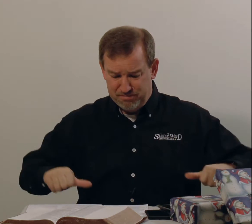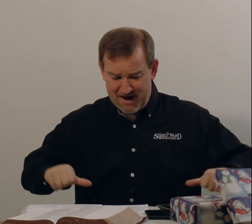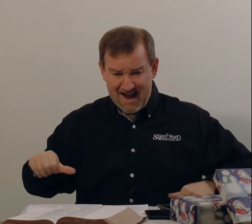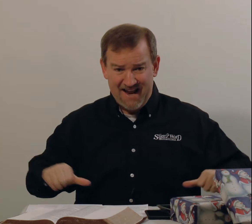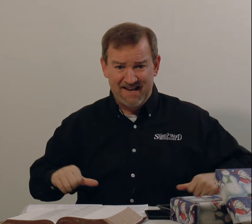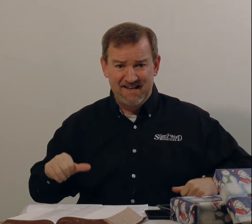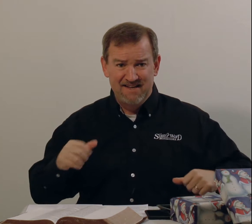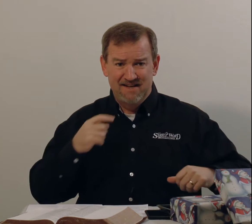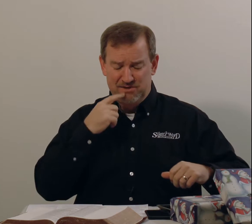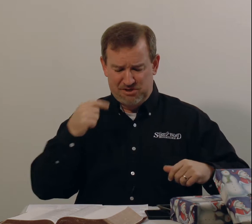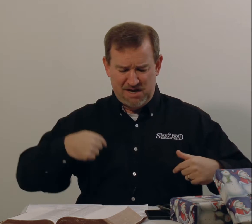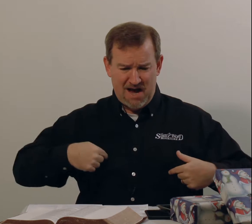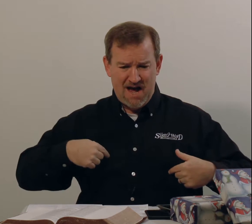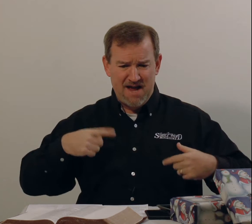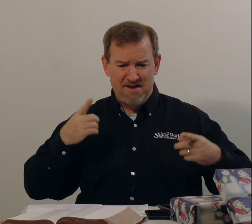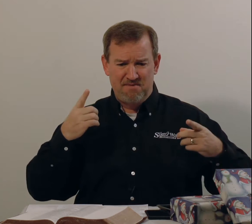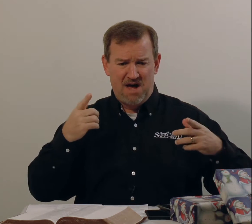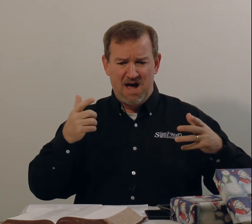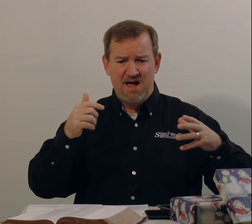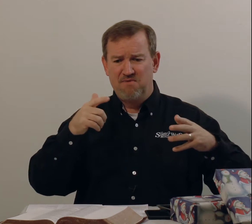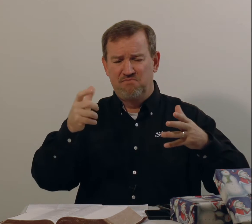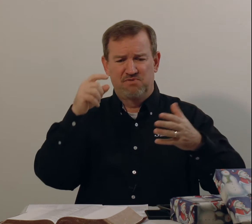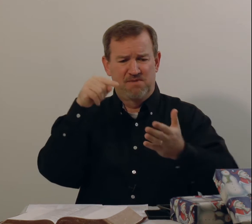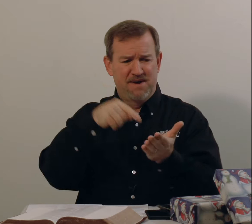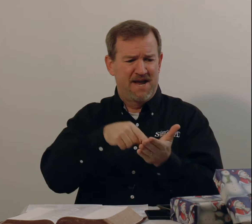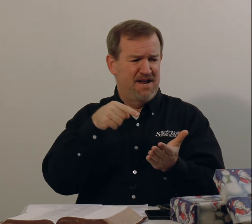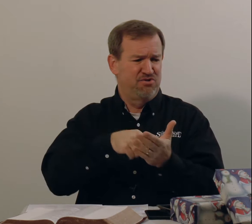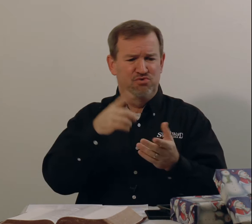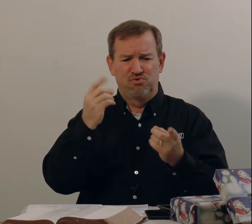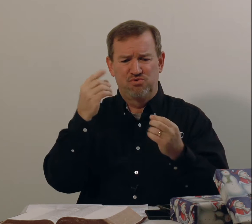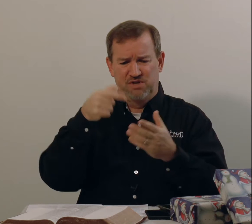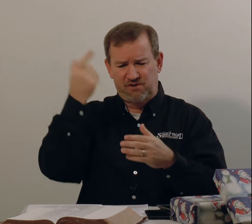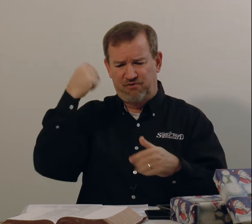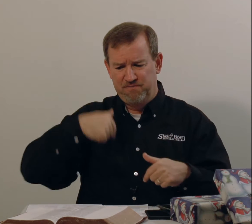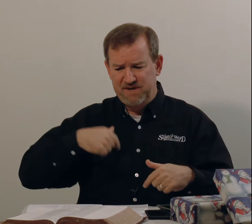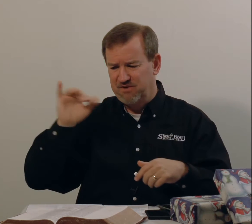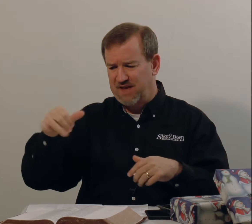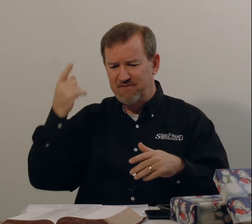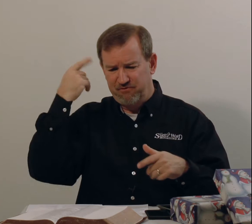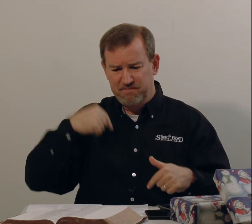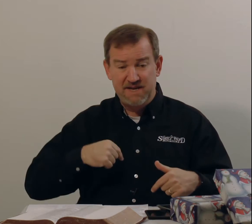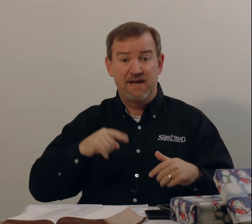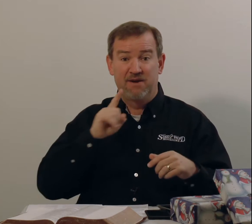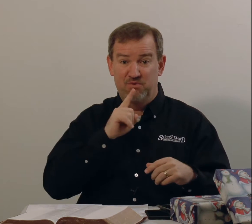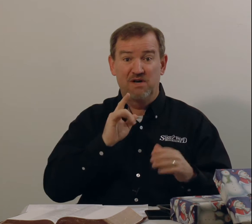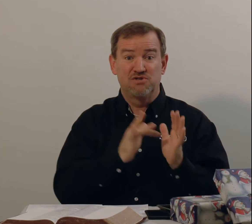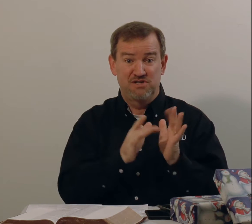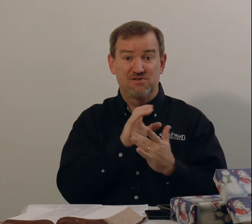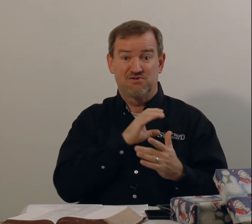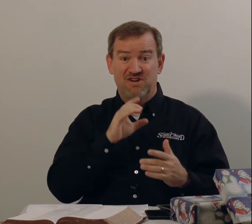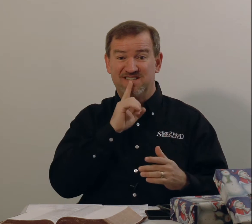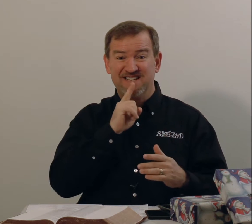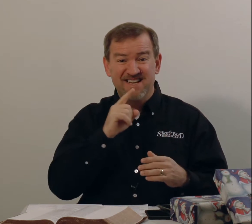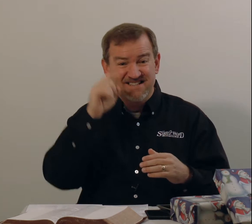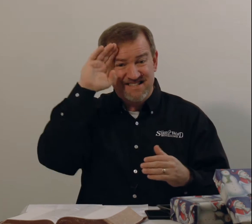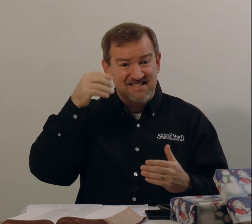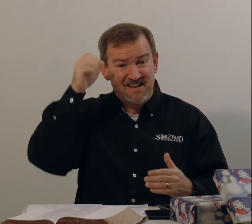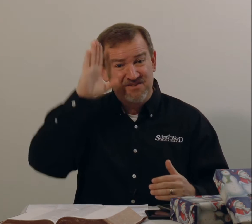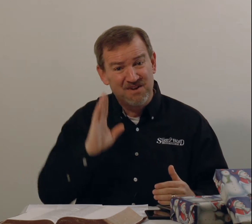brag and say, I, I demand you do this for me or that for me, it was Jesus Christ. He is the son of